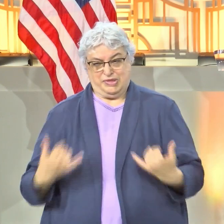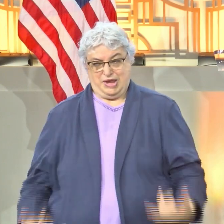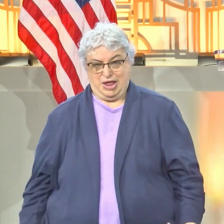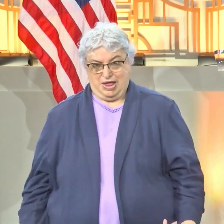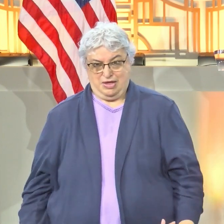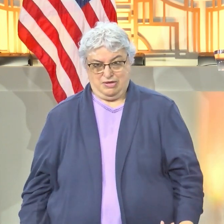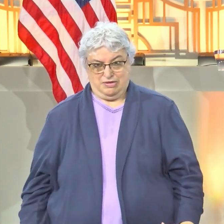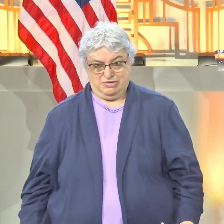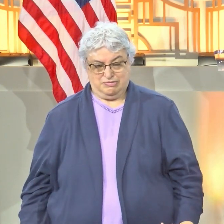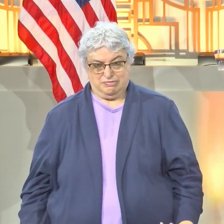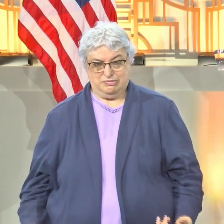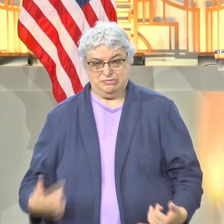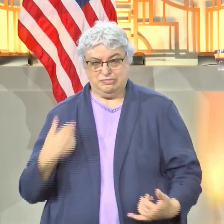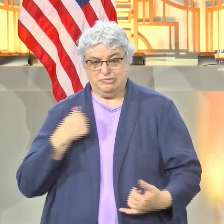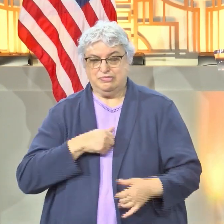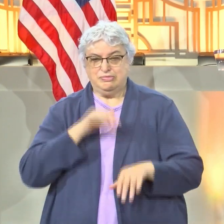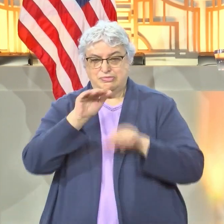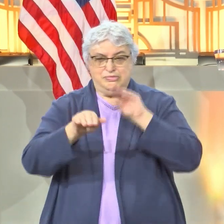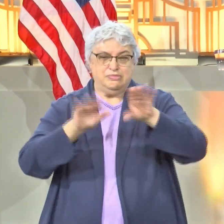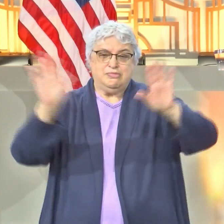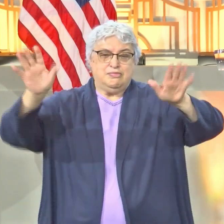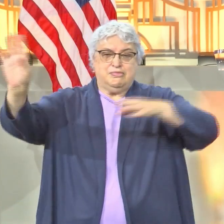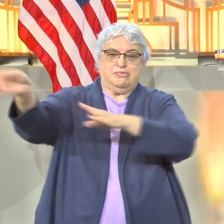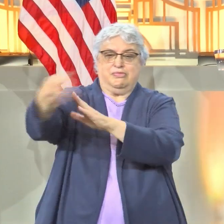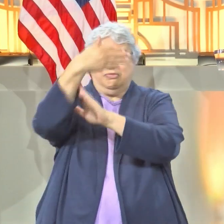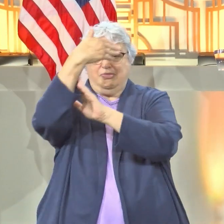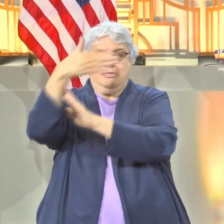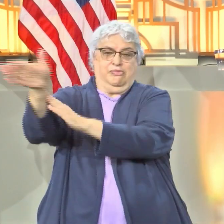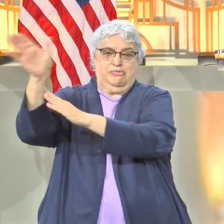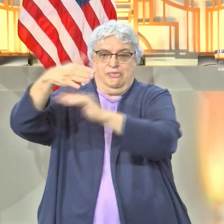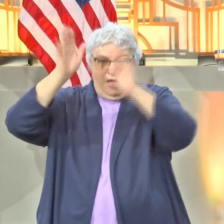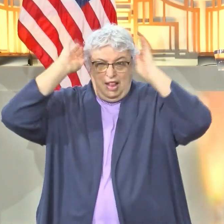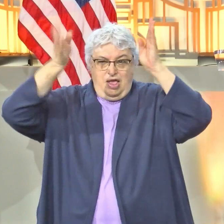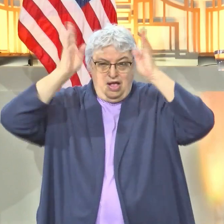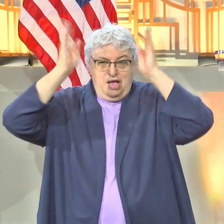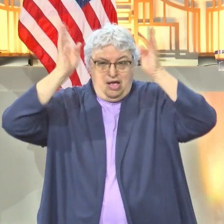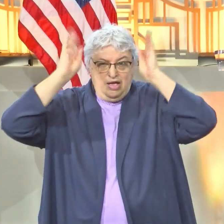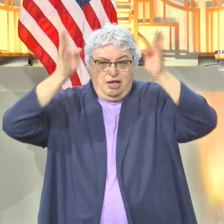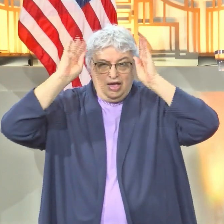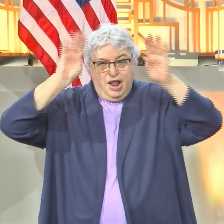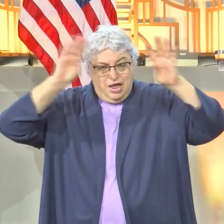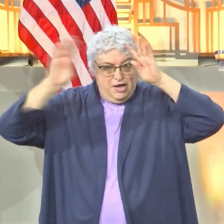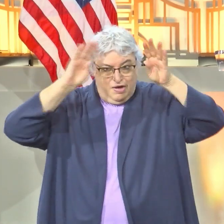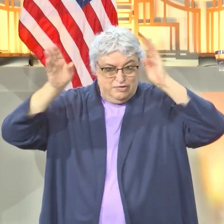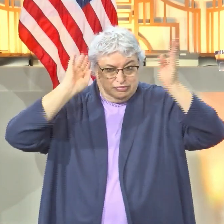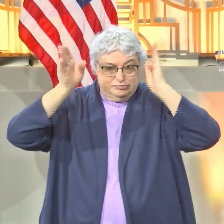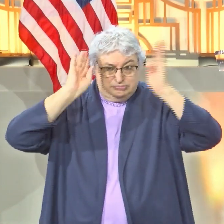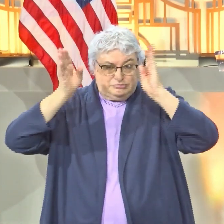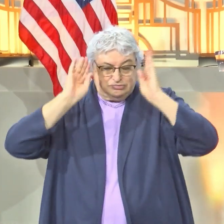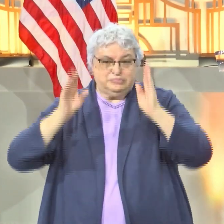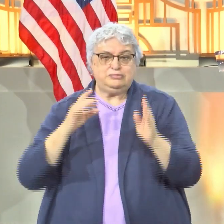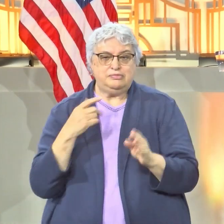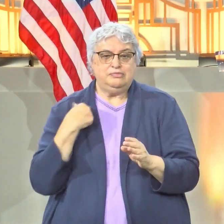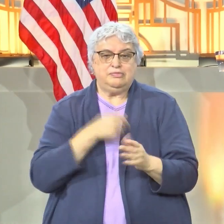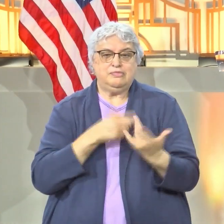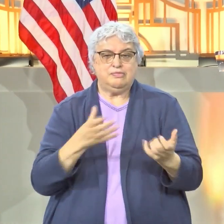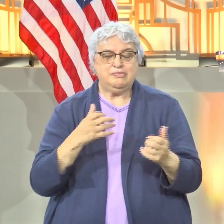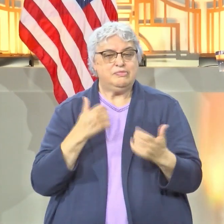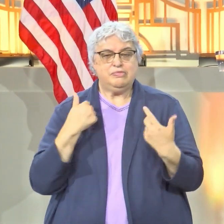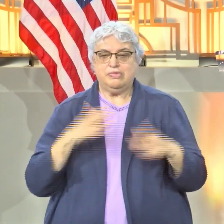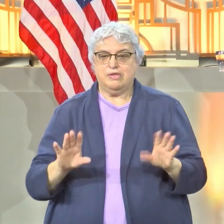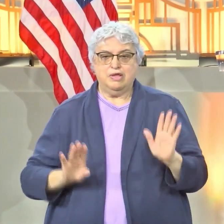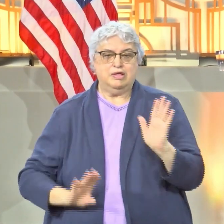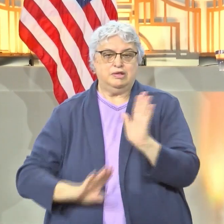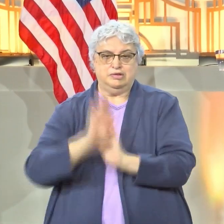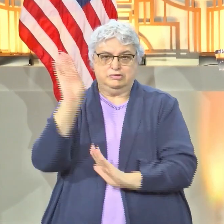and that's why we're we're waving the flag right now if we do that now then I think we can avoid another